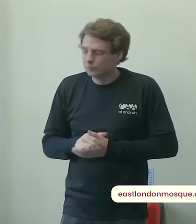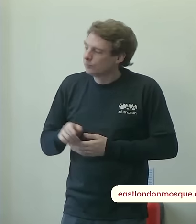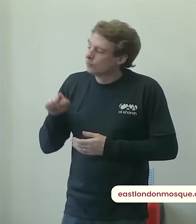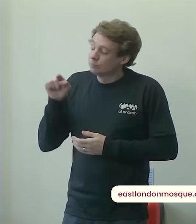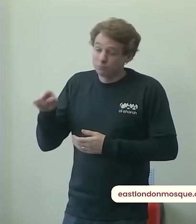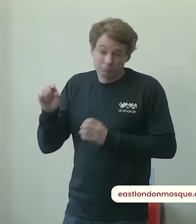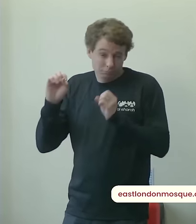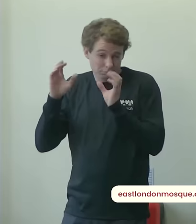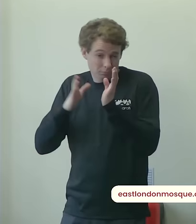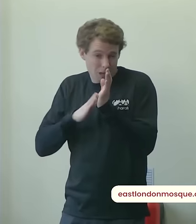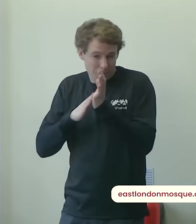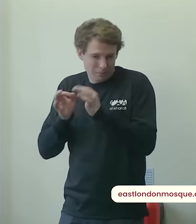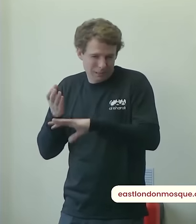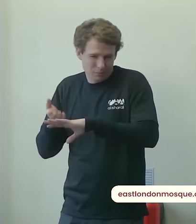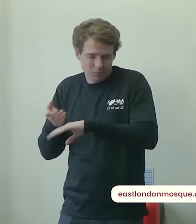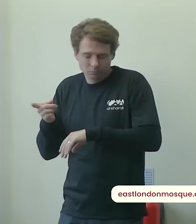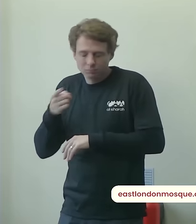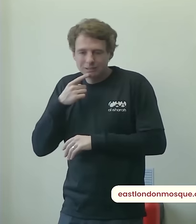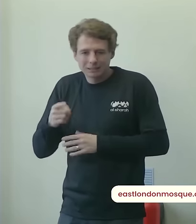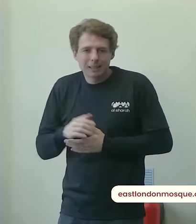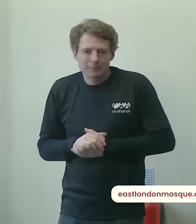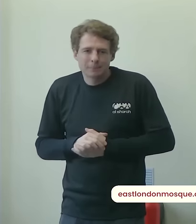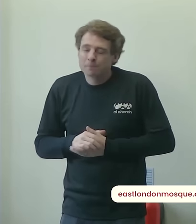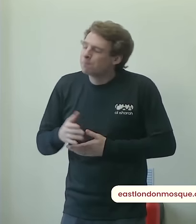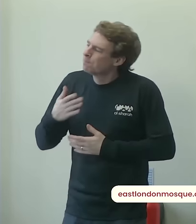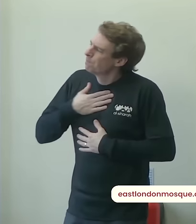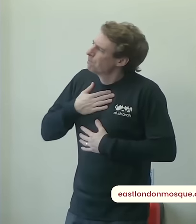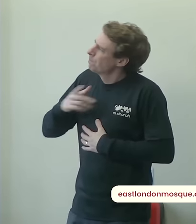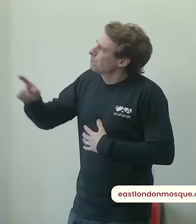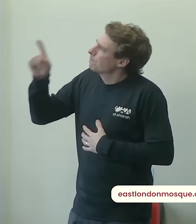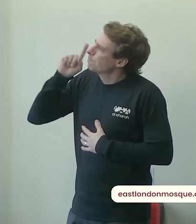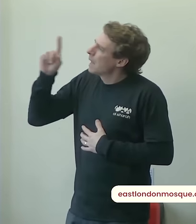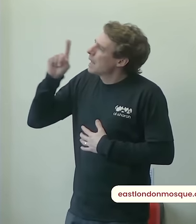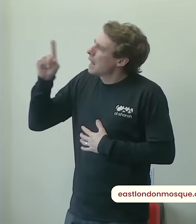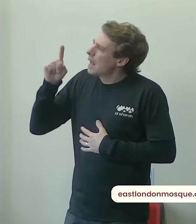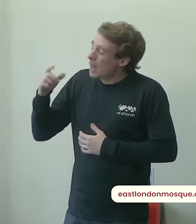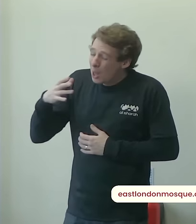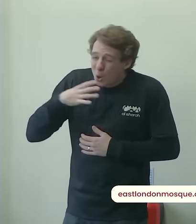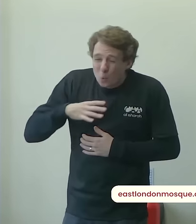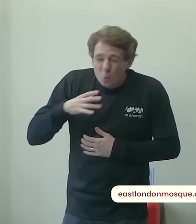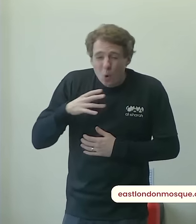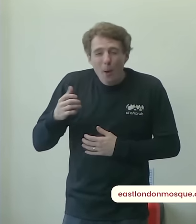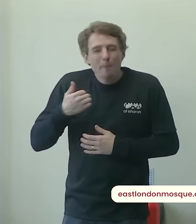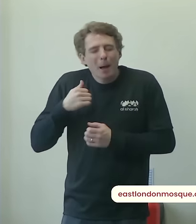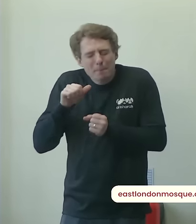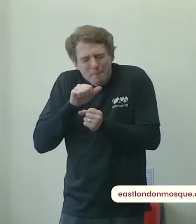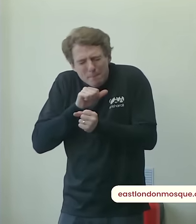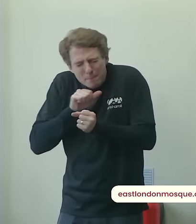make the best of my days the last days of my life and make the best of my deeds the